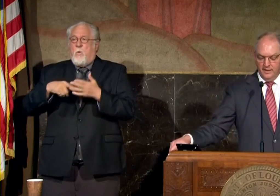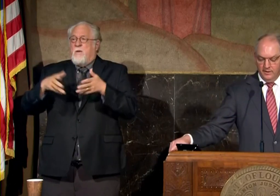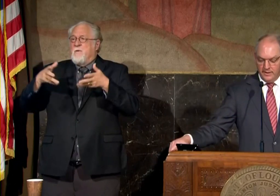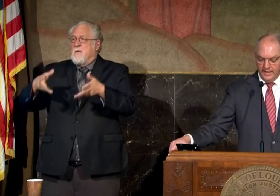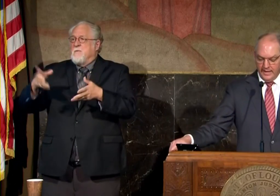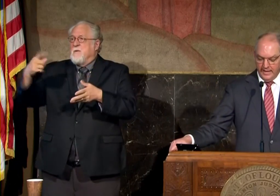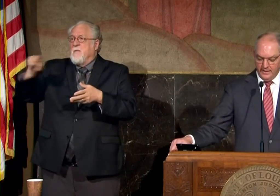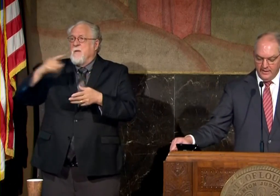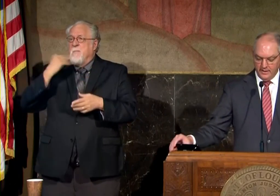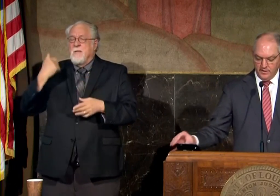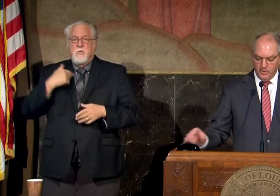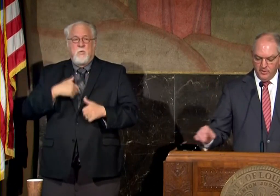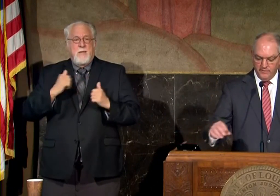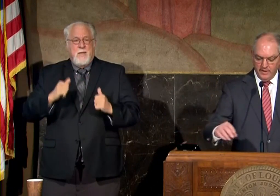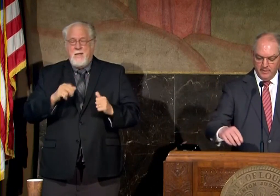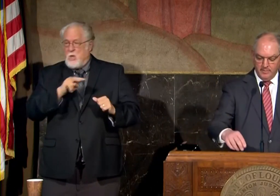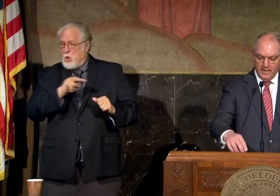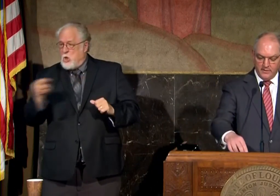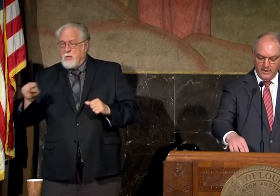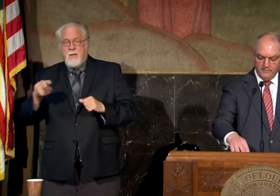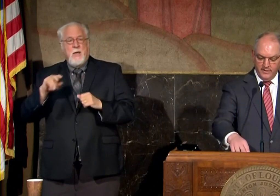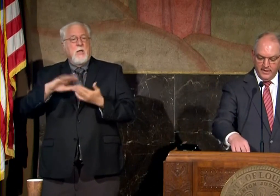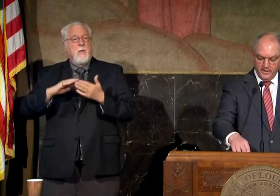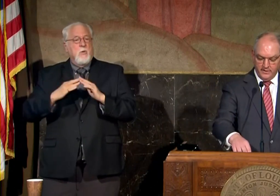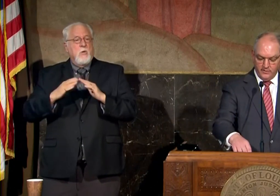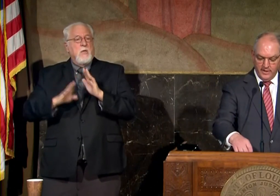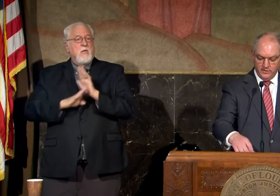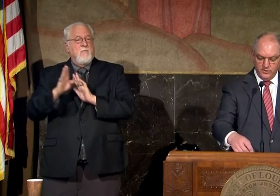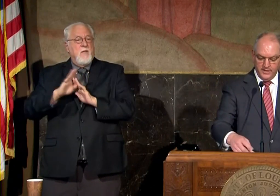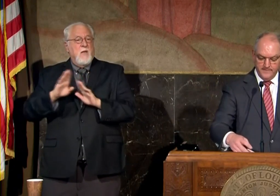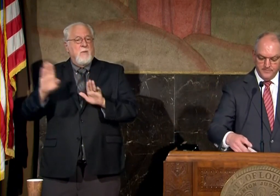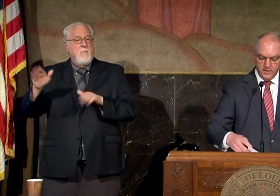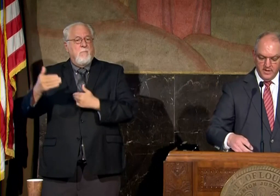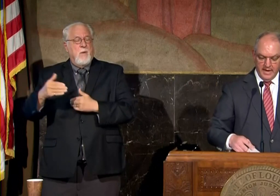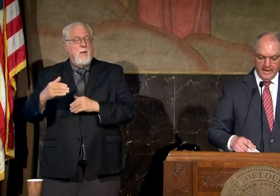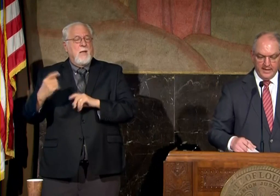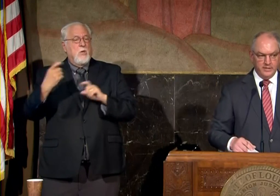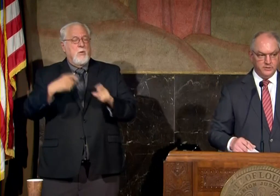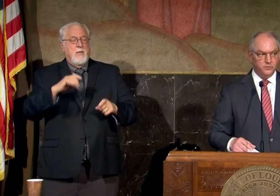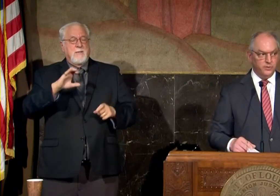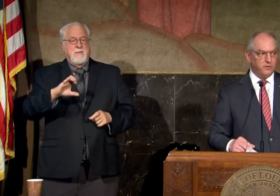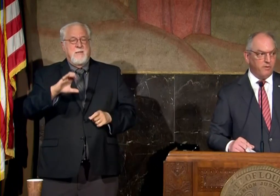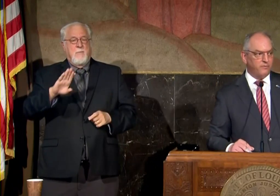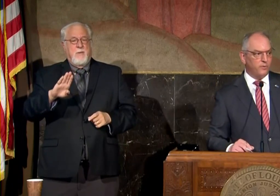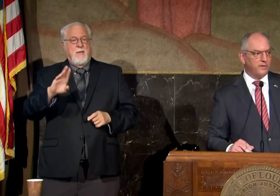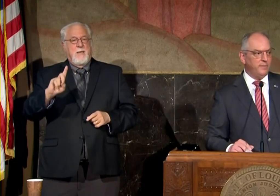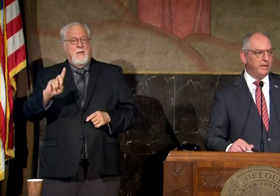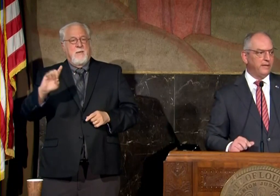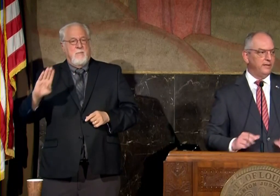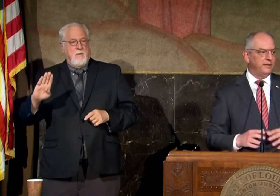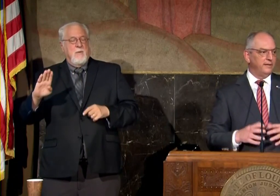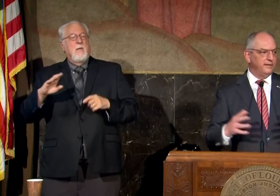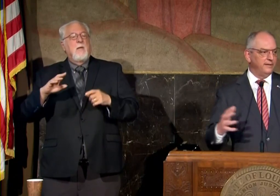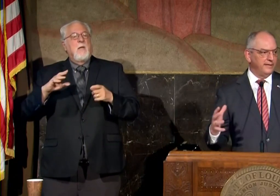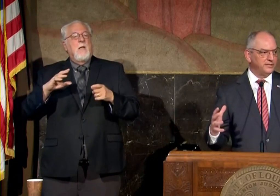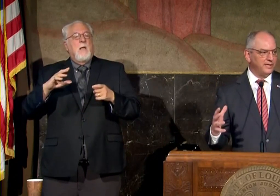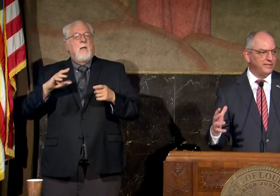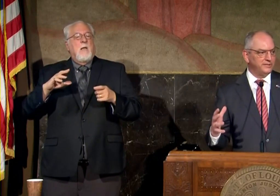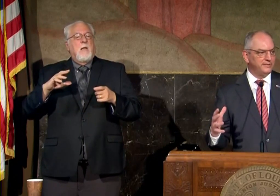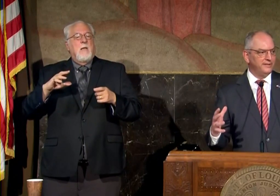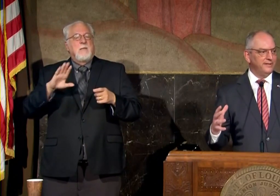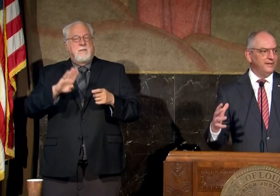looking at uh community development block grant funding and other esg allocations which are forthcoming the the